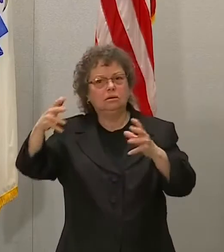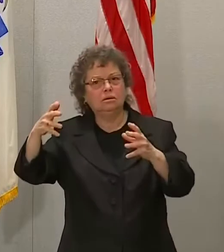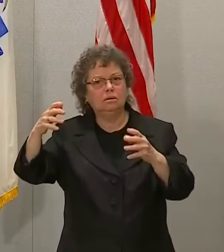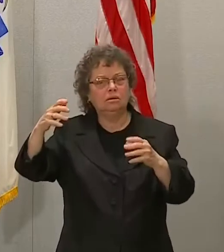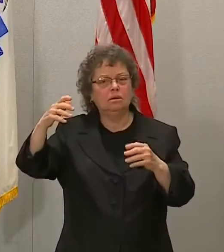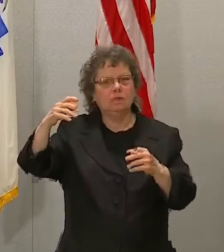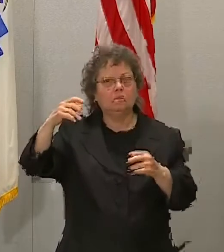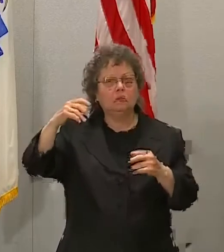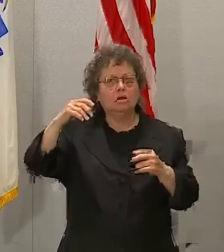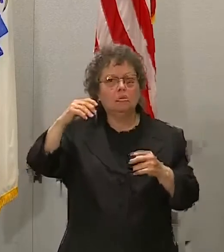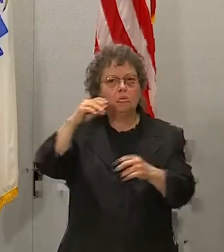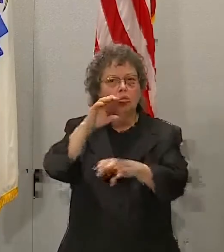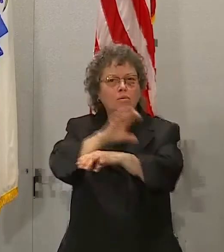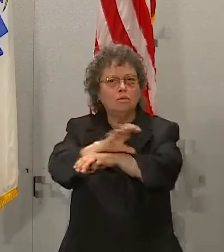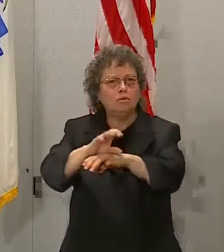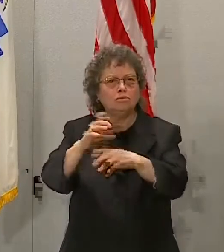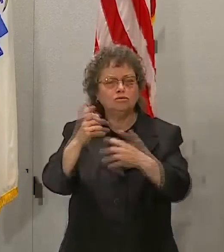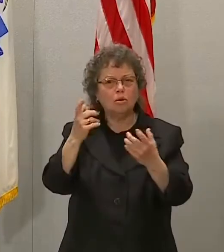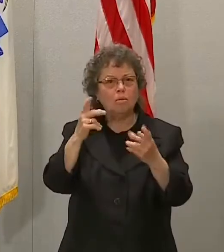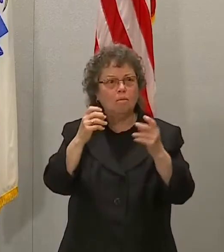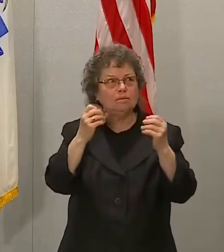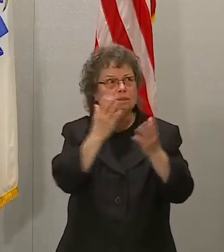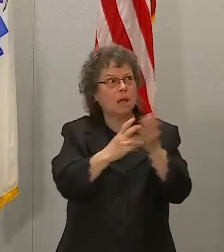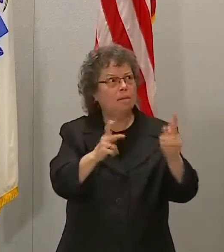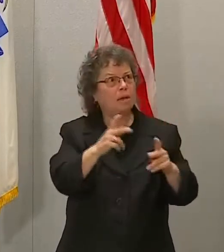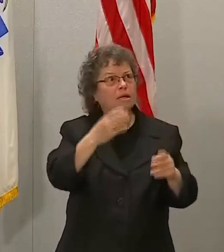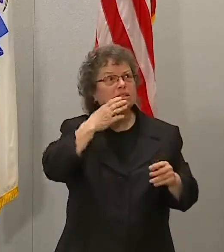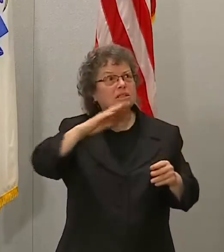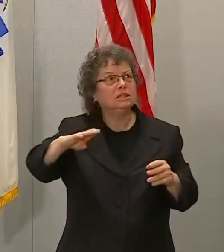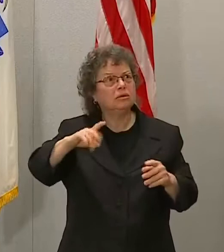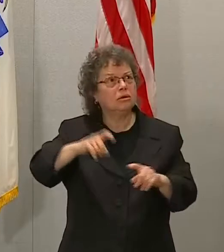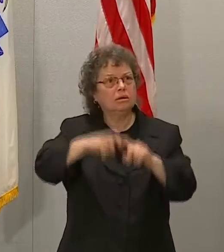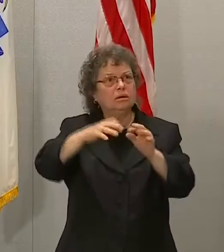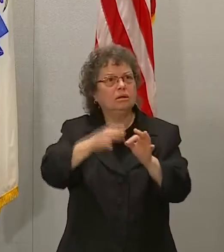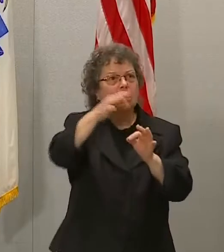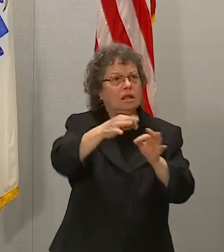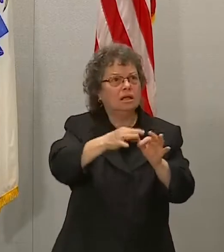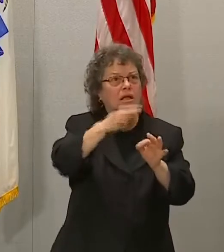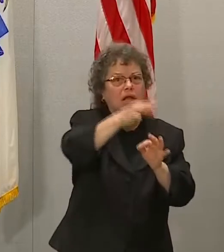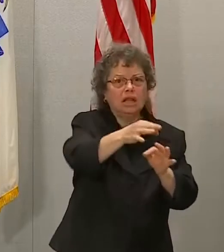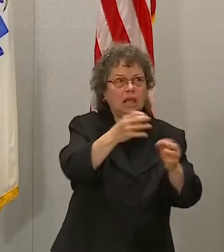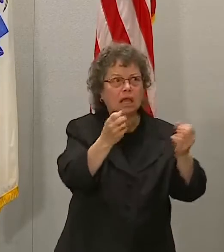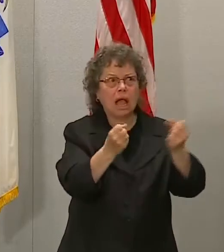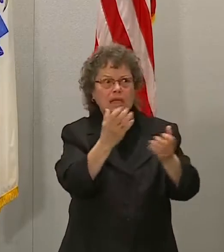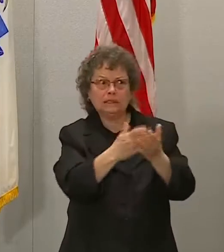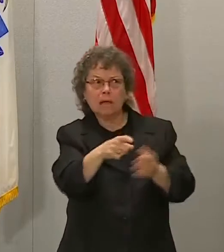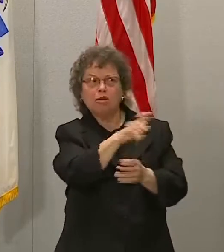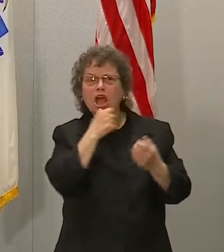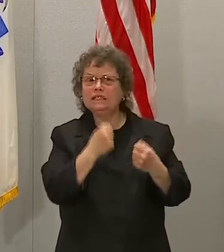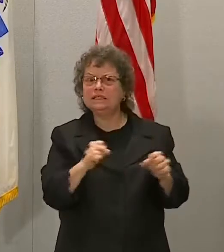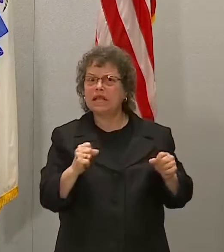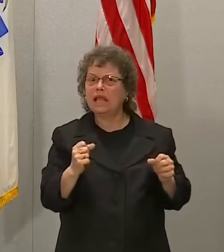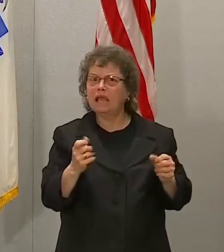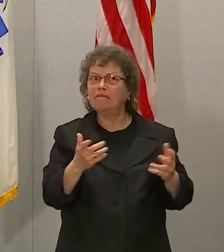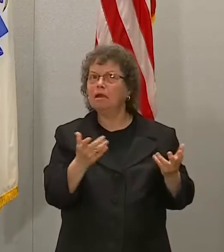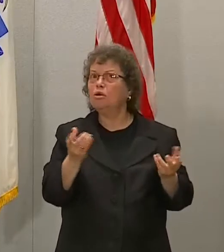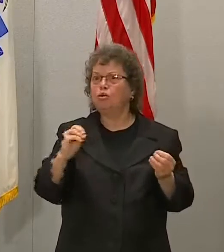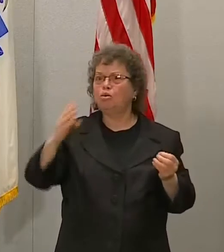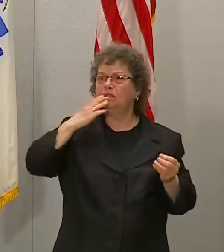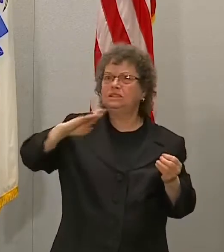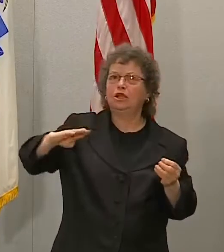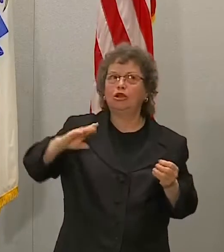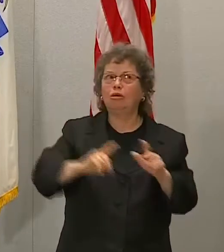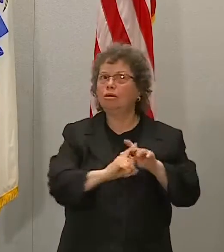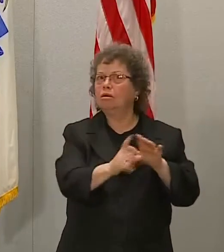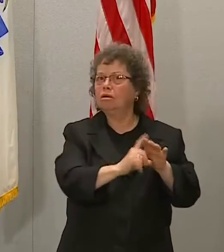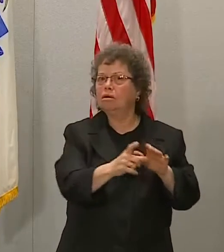that are on the road? Well, we're talking now about two or three weeks of incredible inconvenience for everybody. I